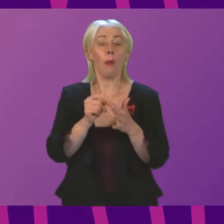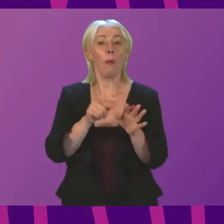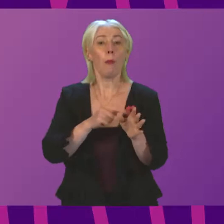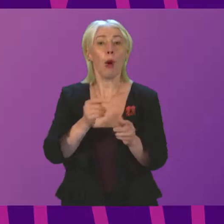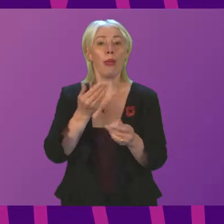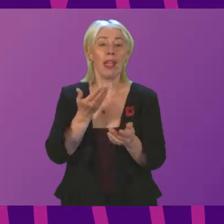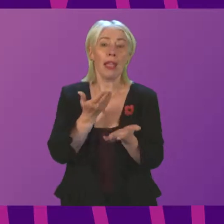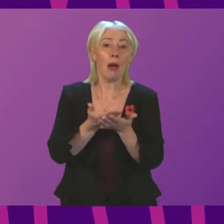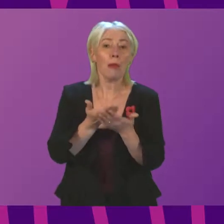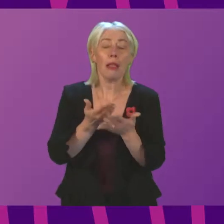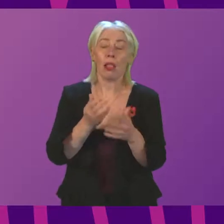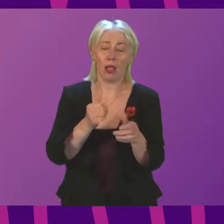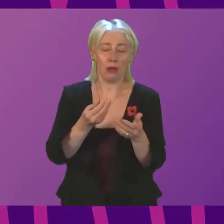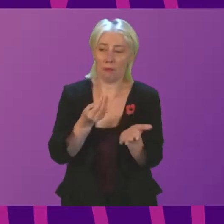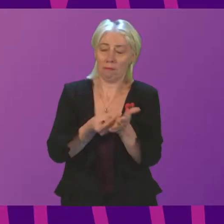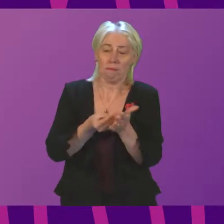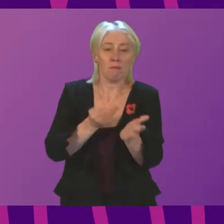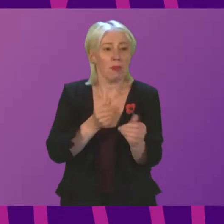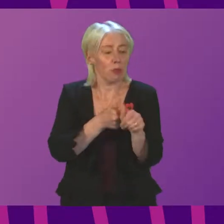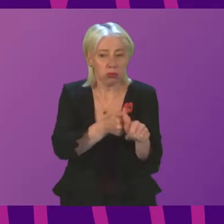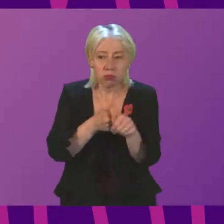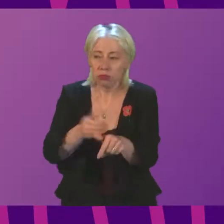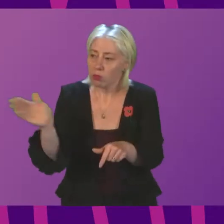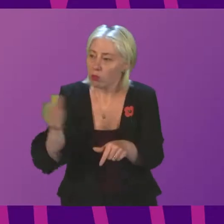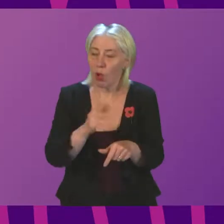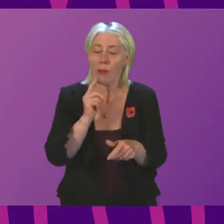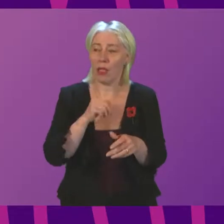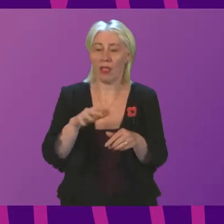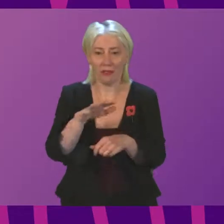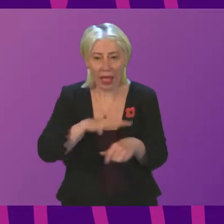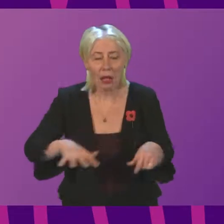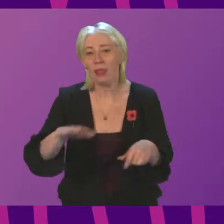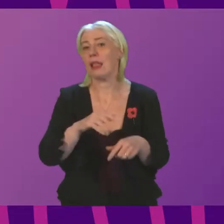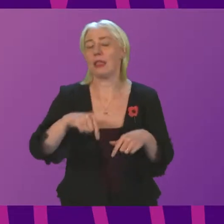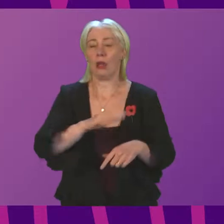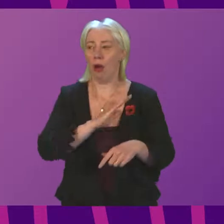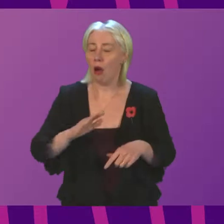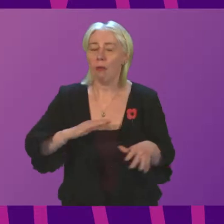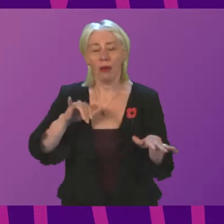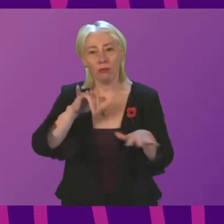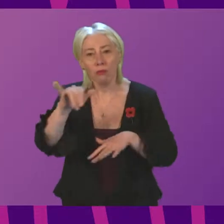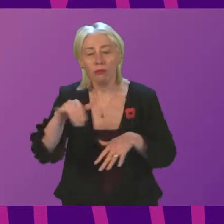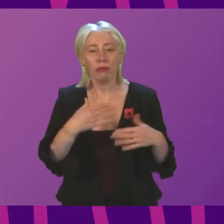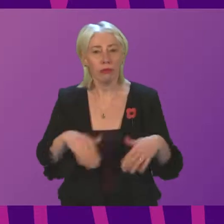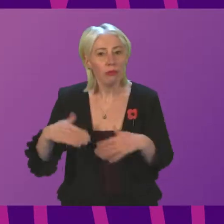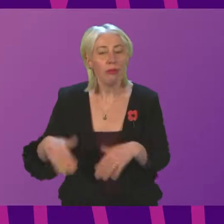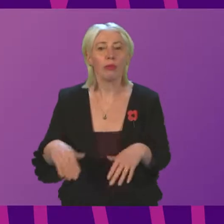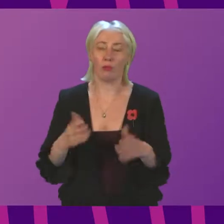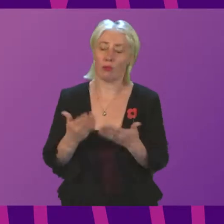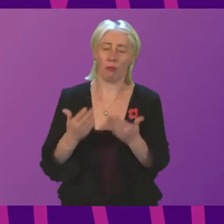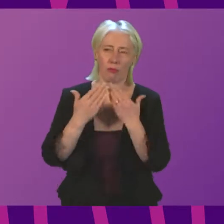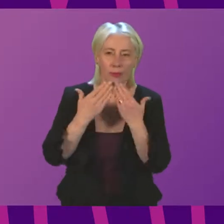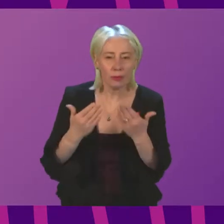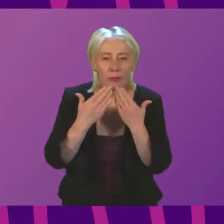countless servicemen and women, veterans and their families. I know I speak for everyone in the Chamber in offering our thanks and our